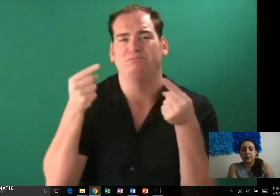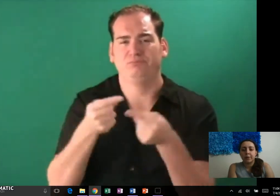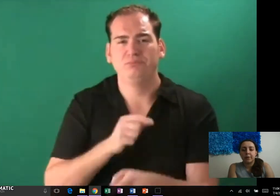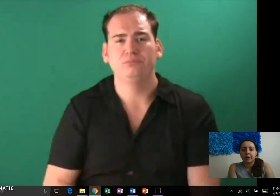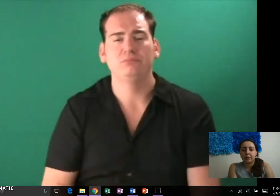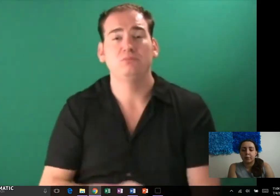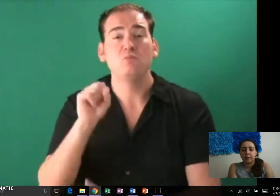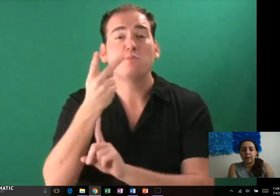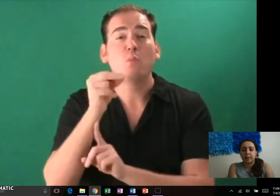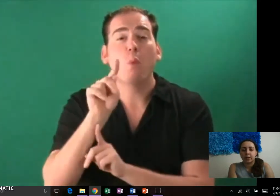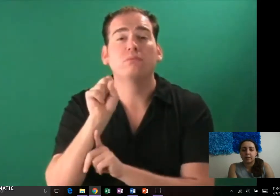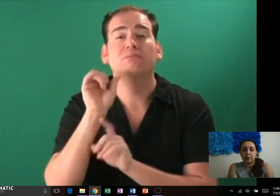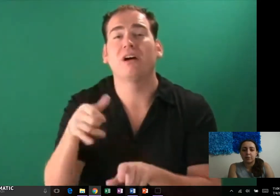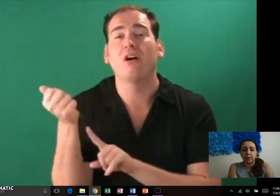nerve endings in your brain can be destroyed